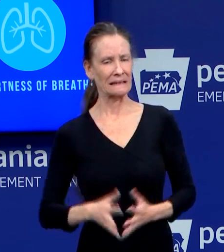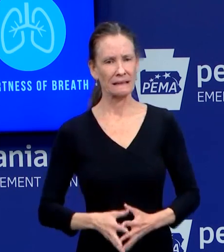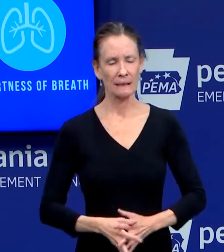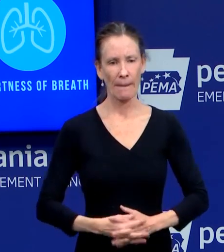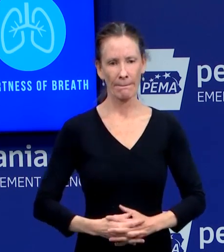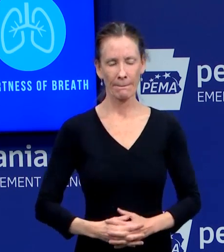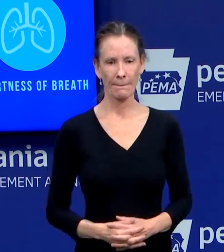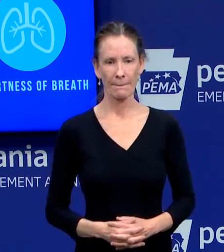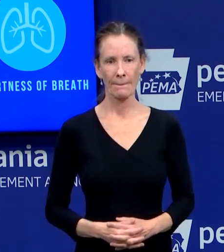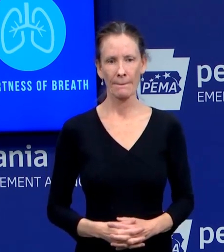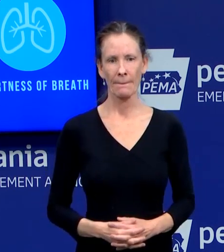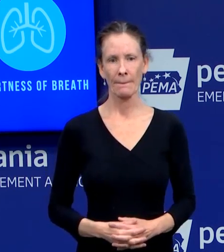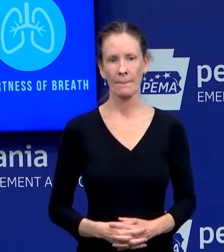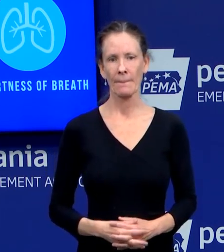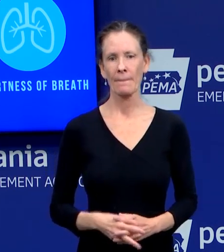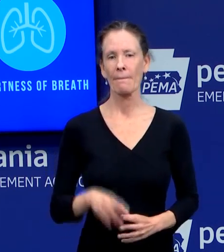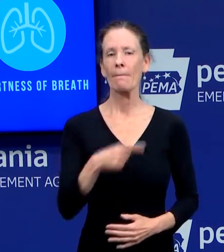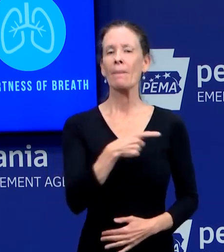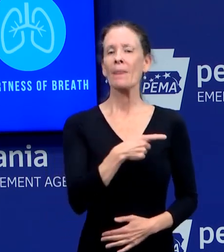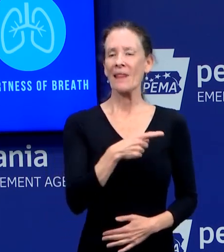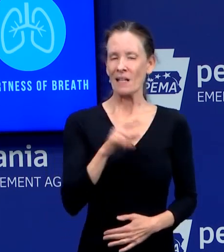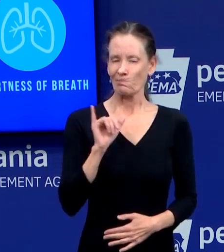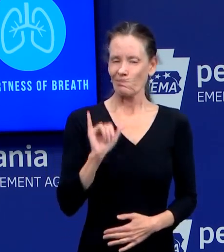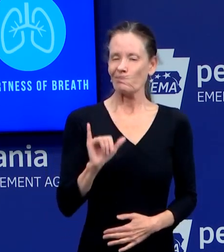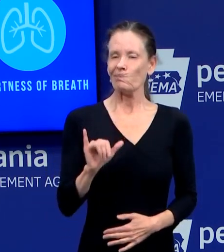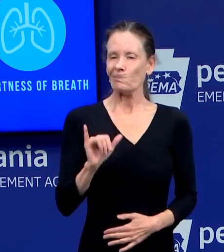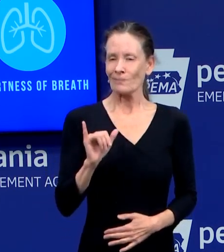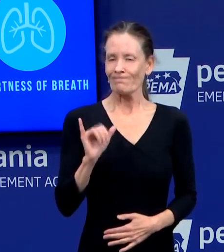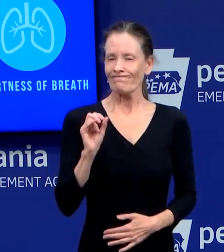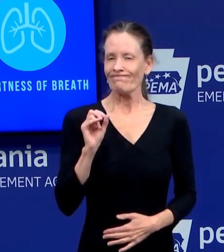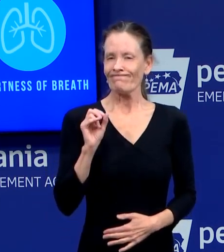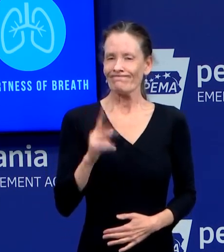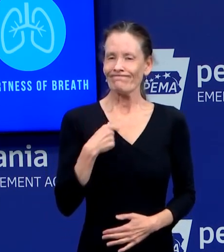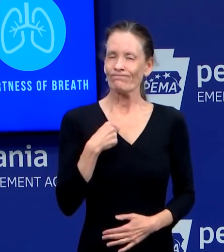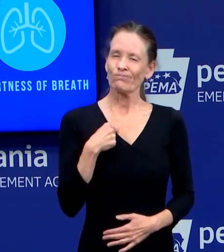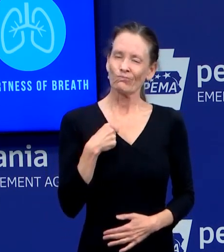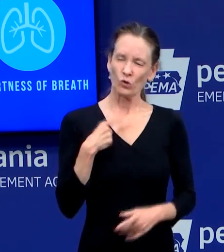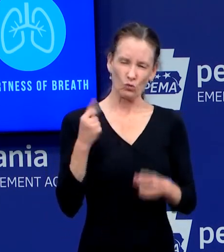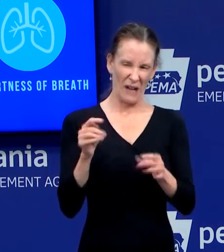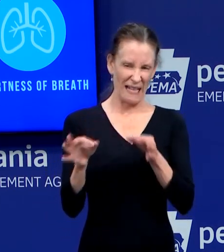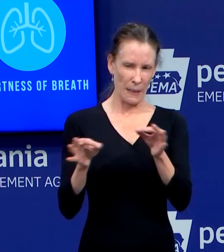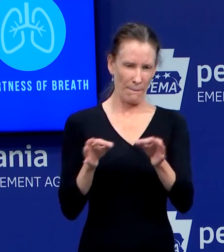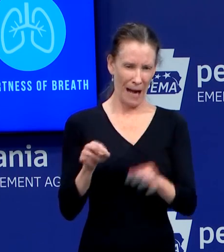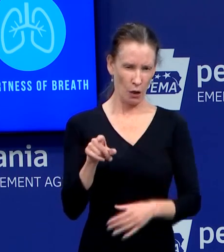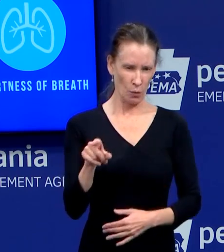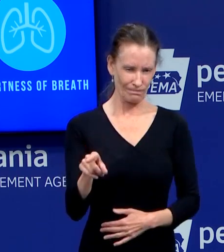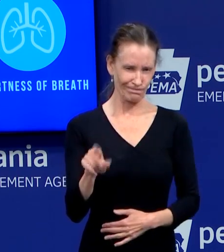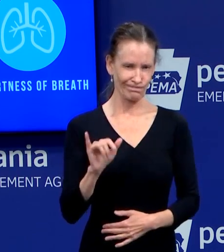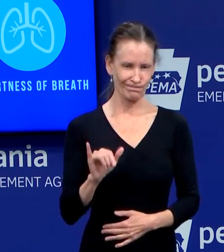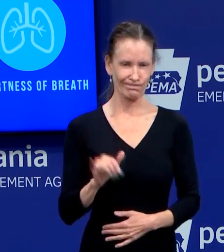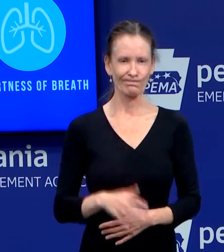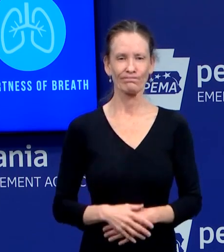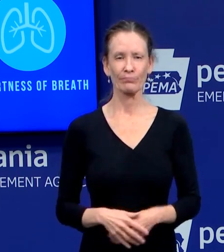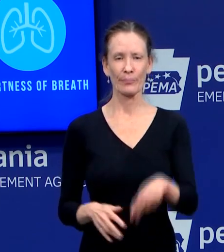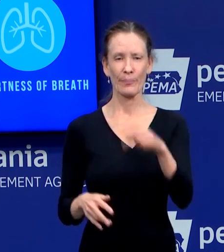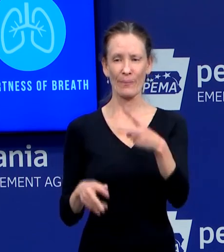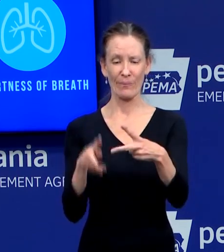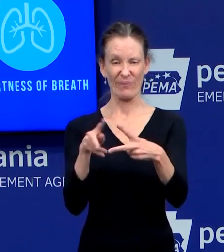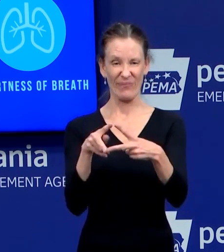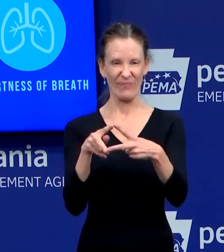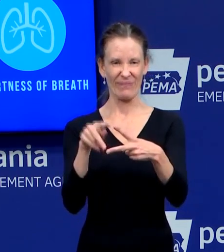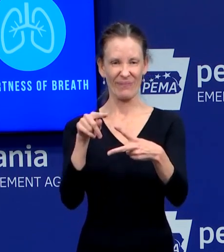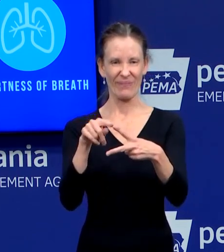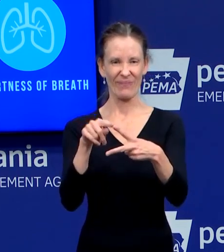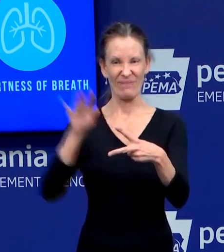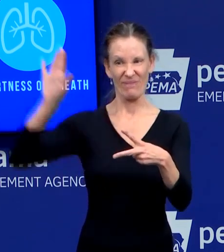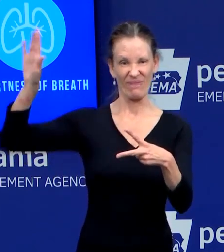what, what I've been trying to articulate is that, that, is that following either CDC criteria or somewhat relaxed CDC criteria, we